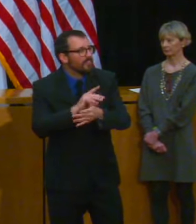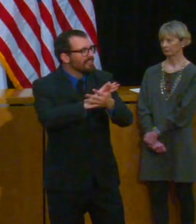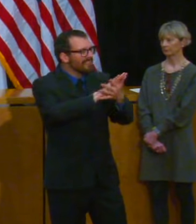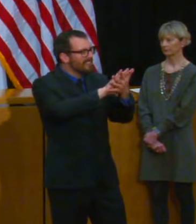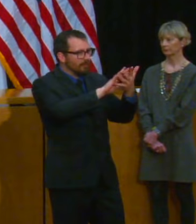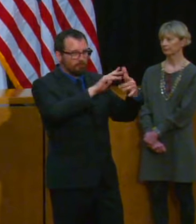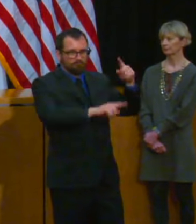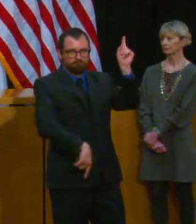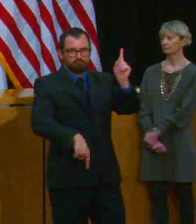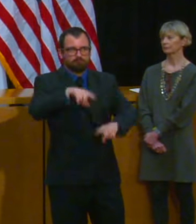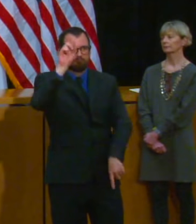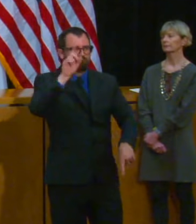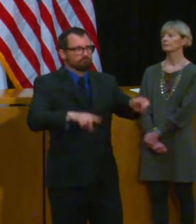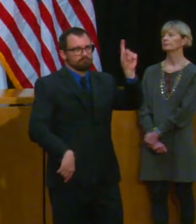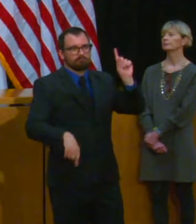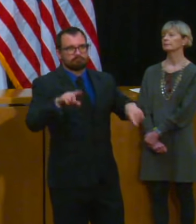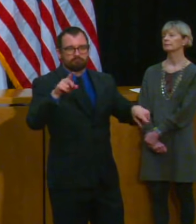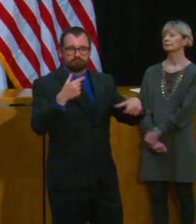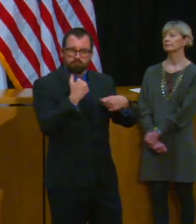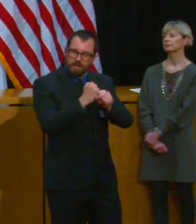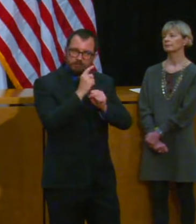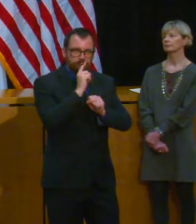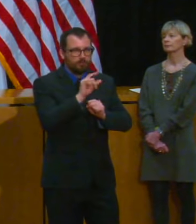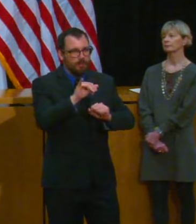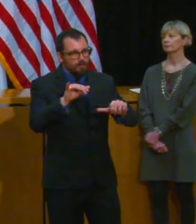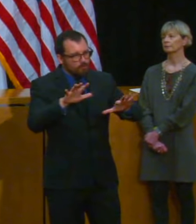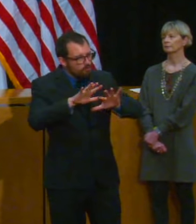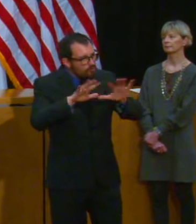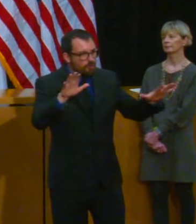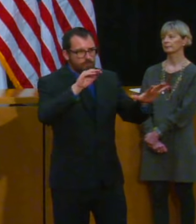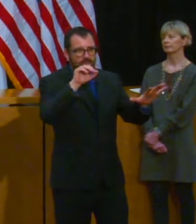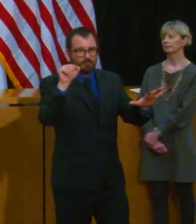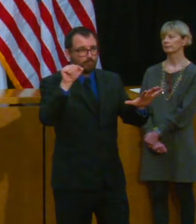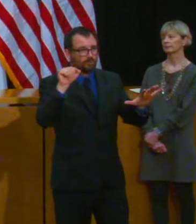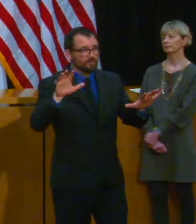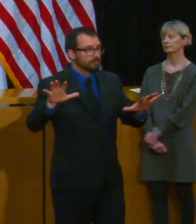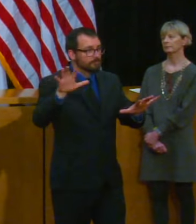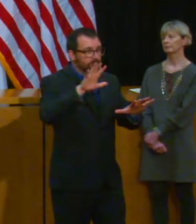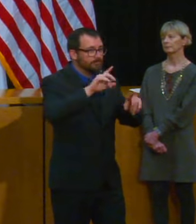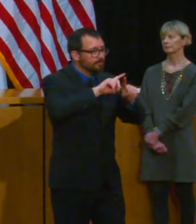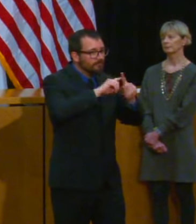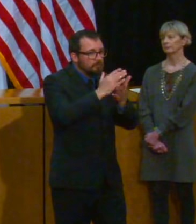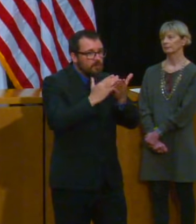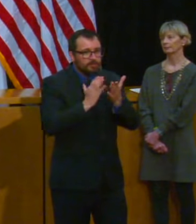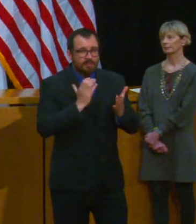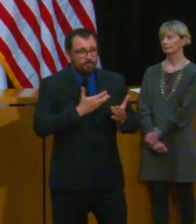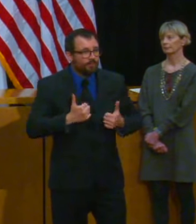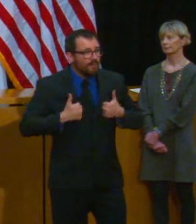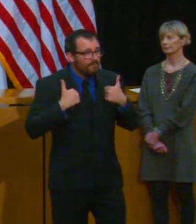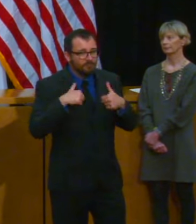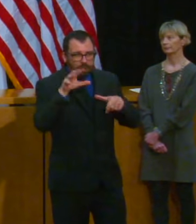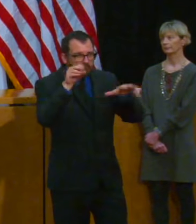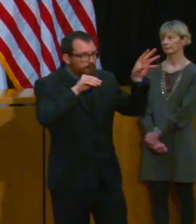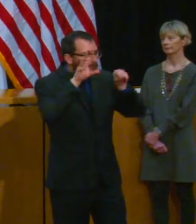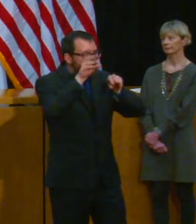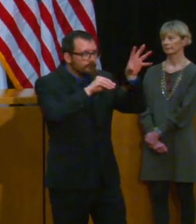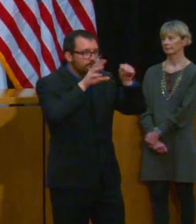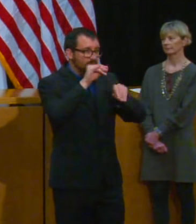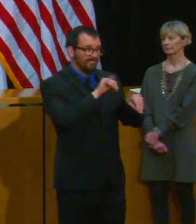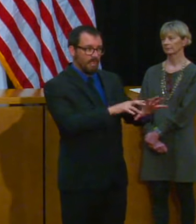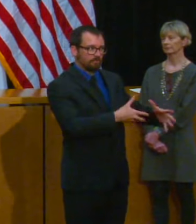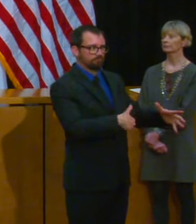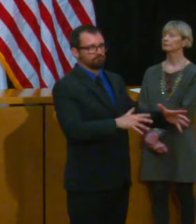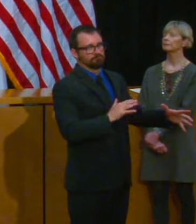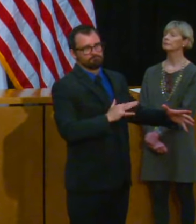about making sure that we talked to them because they turned out to be pretty good at this the second thing I would say is that I think as of right